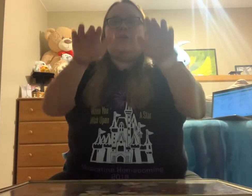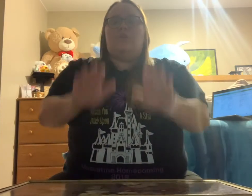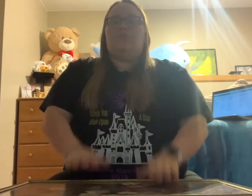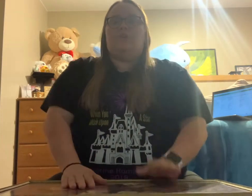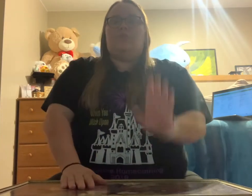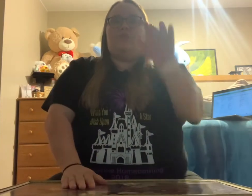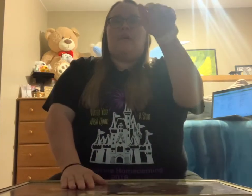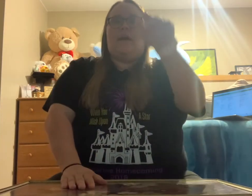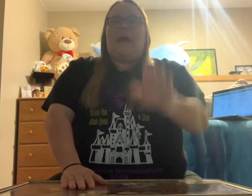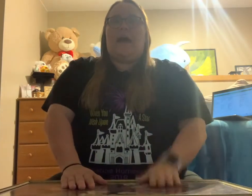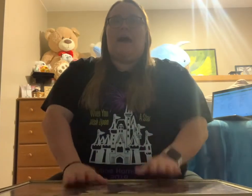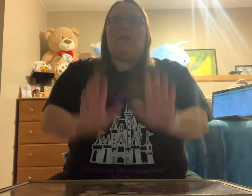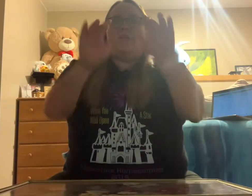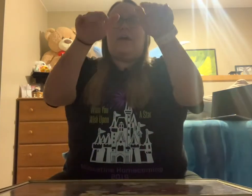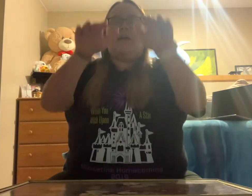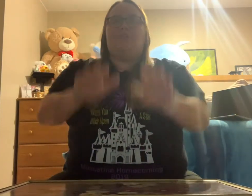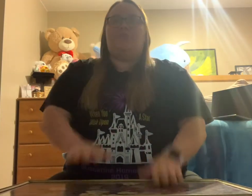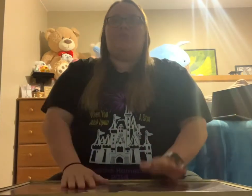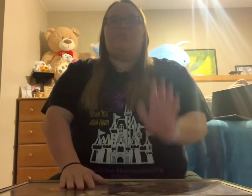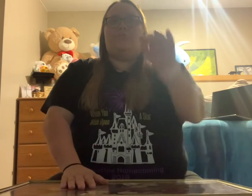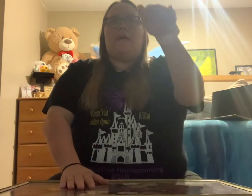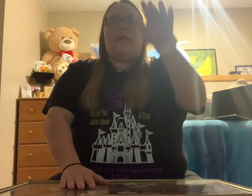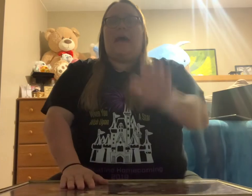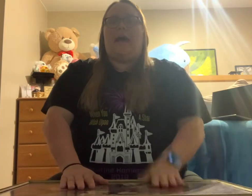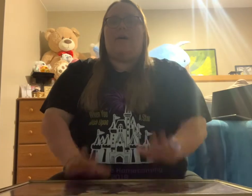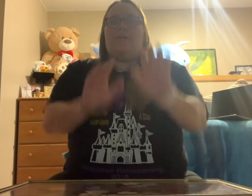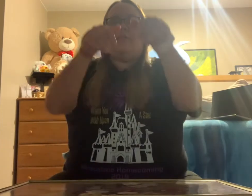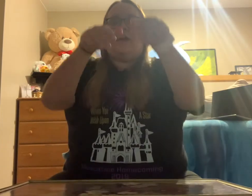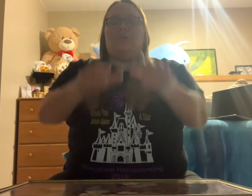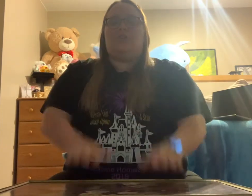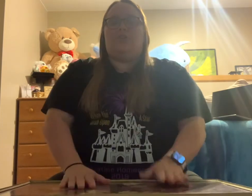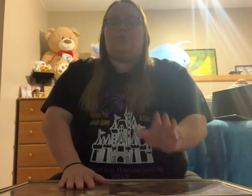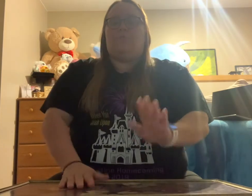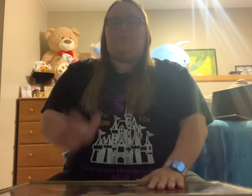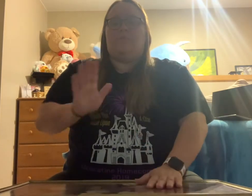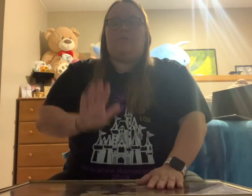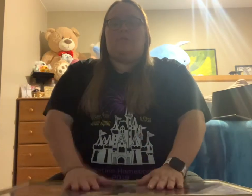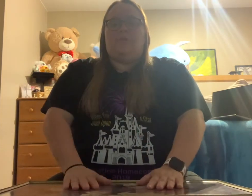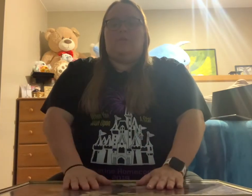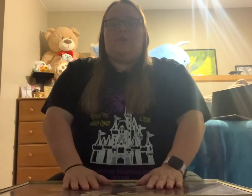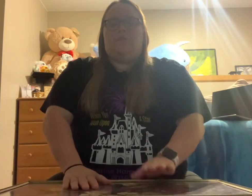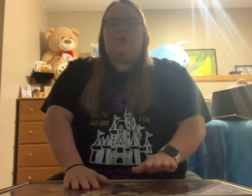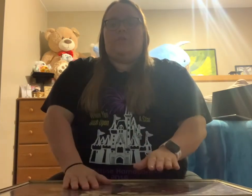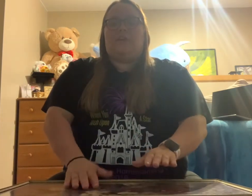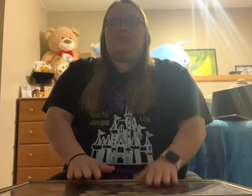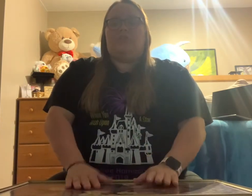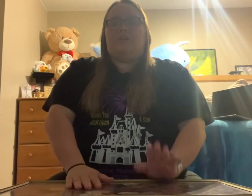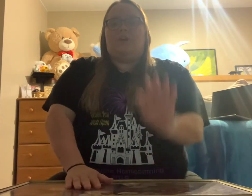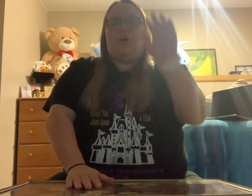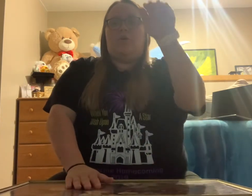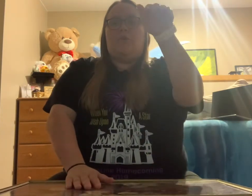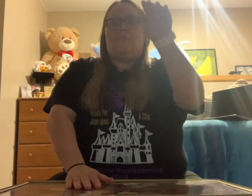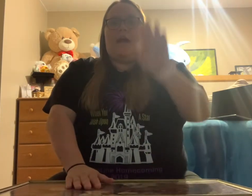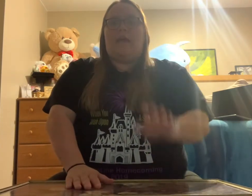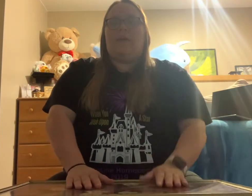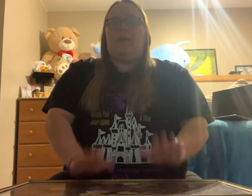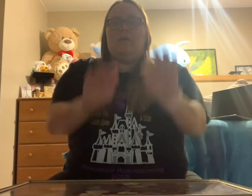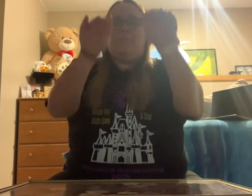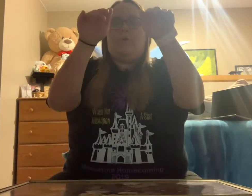shoot right out of there, shoot right out of there, shoot. So that shoot's gonna go right, both,